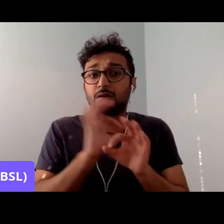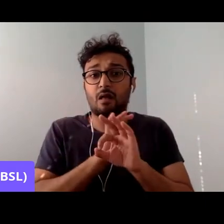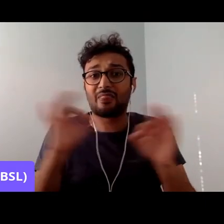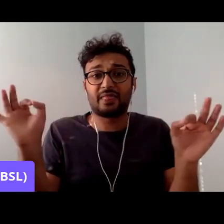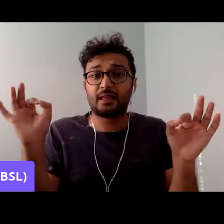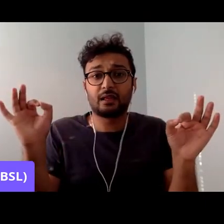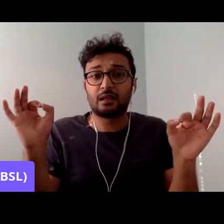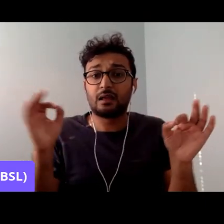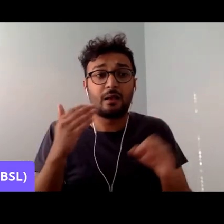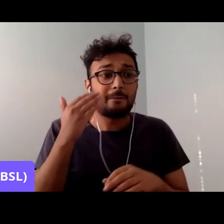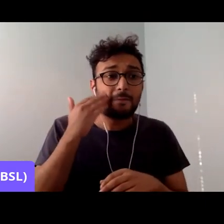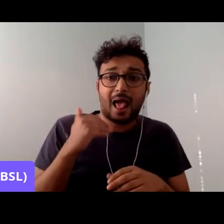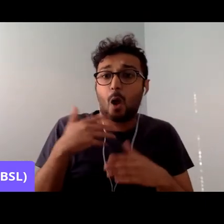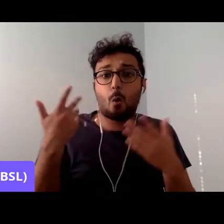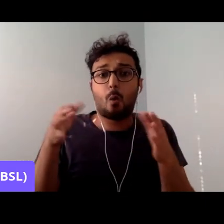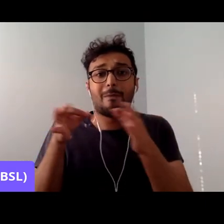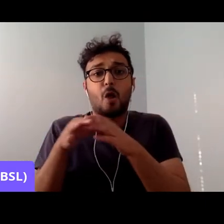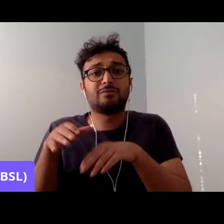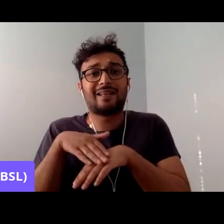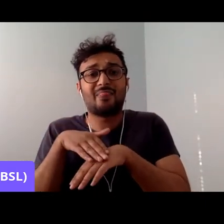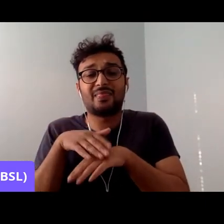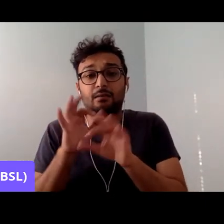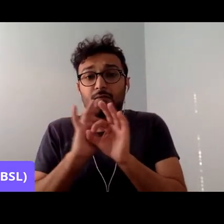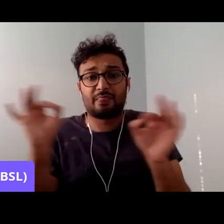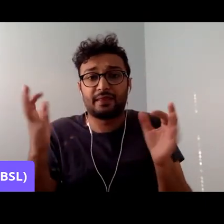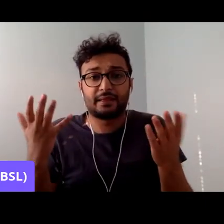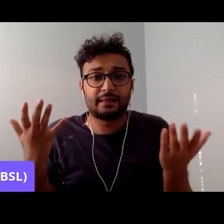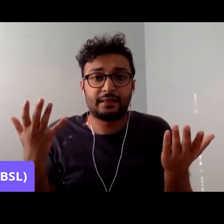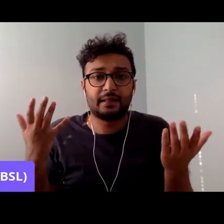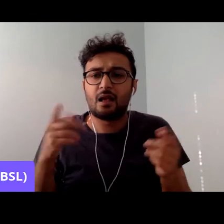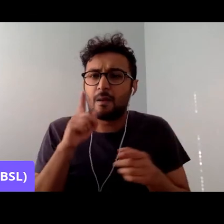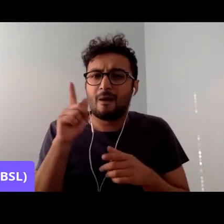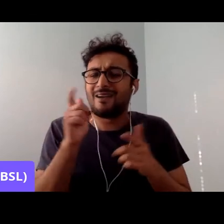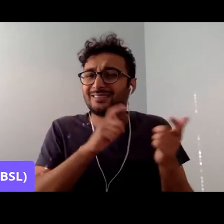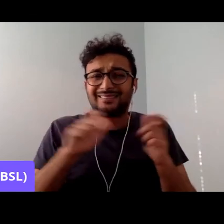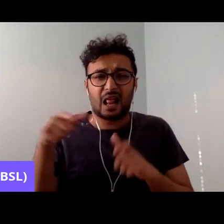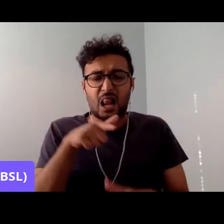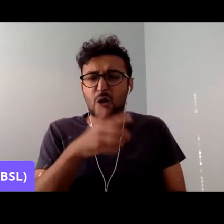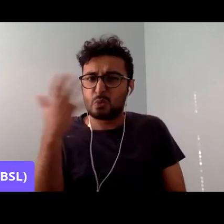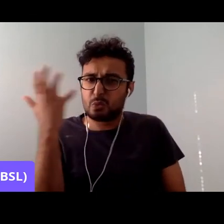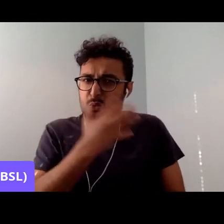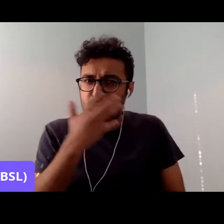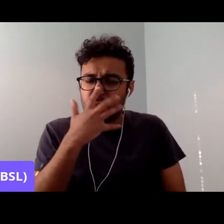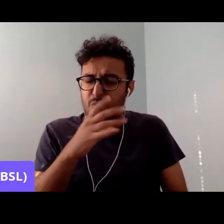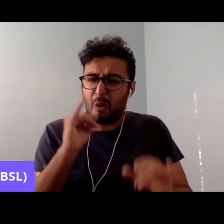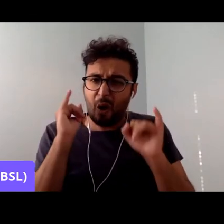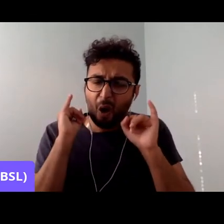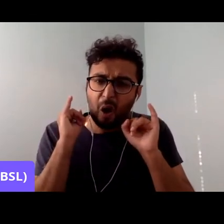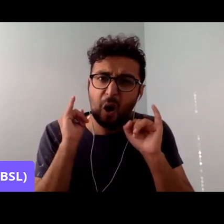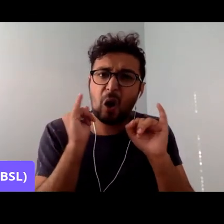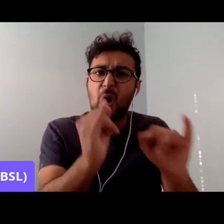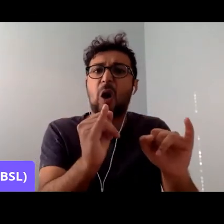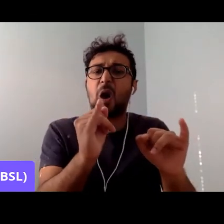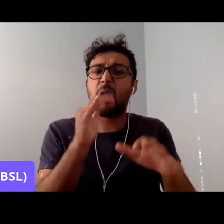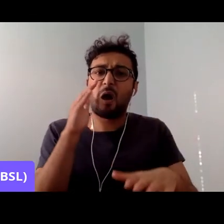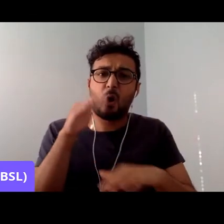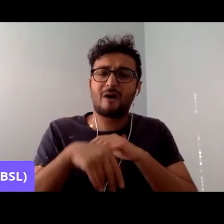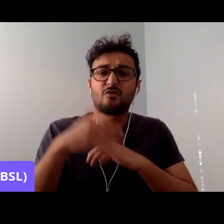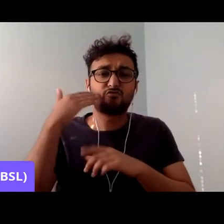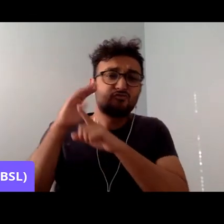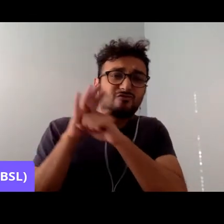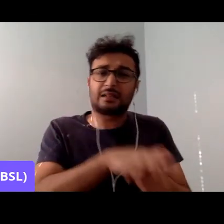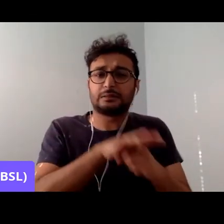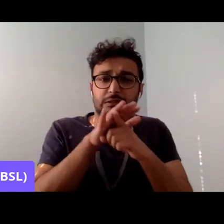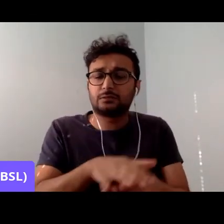there were big issues about racial justice, notably what we called at the time the Scrap Suss campaign. Suss